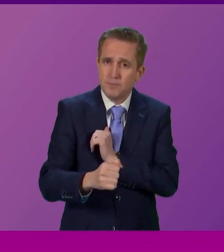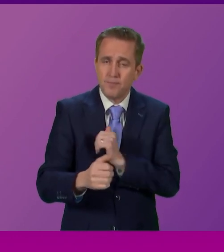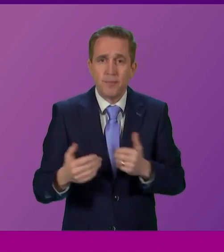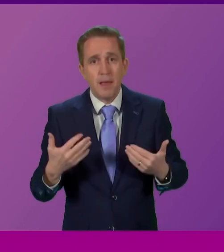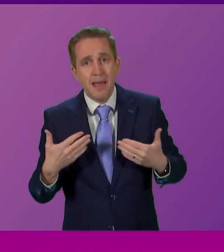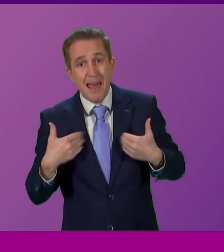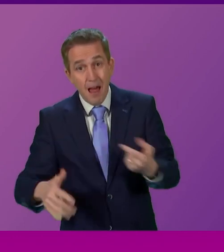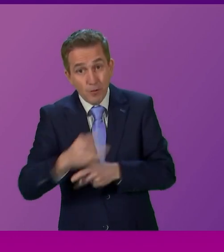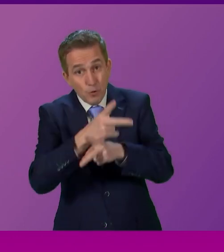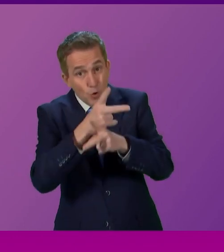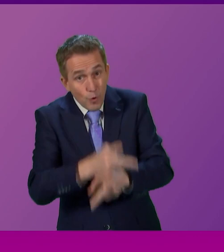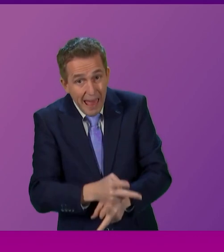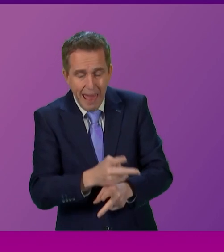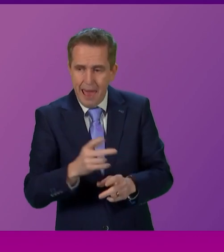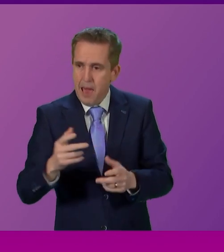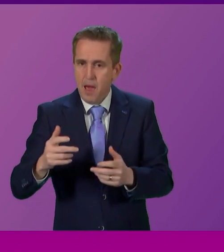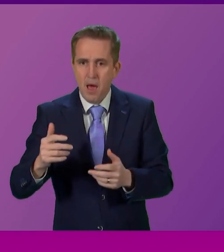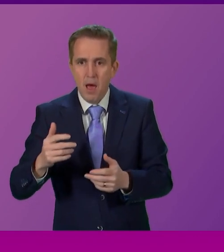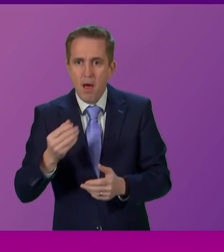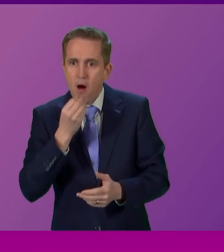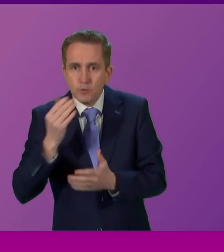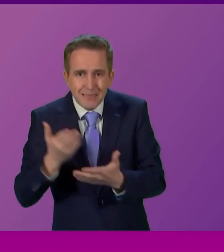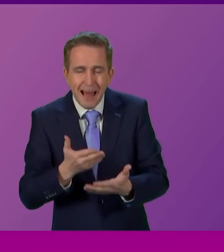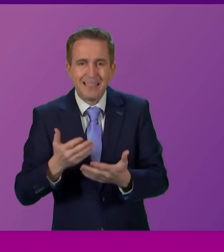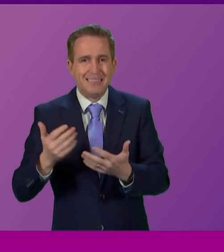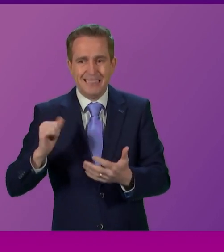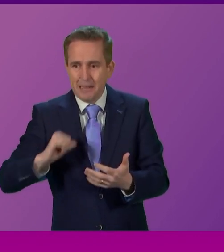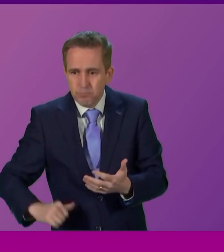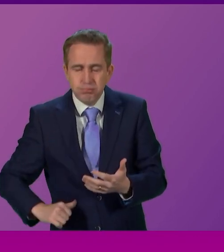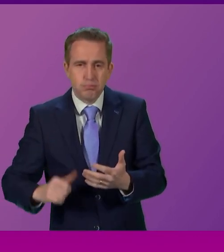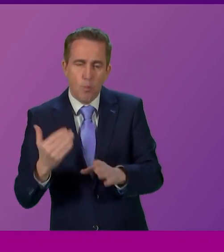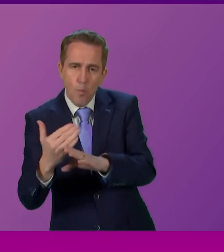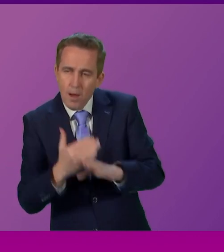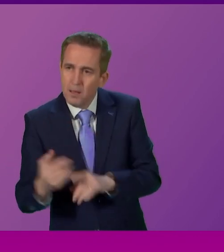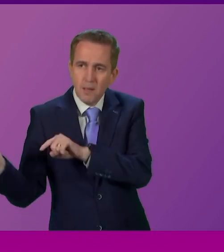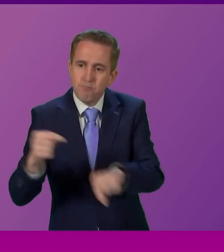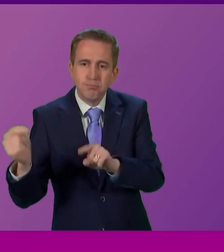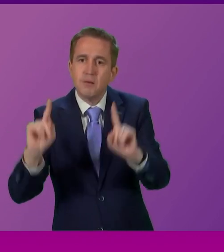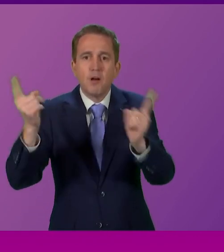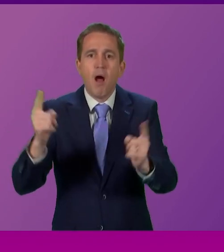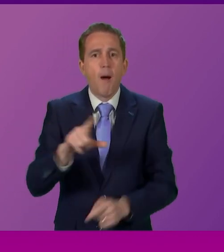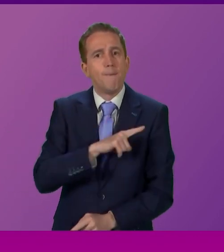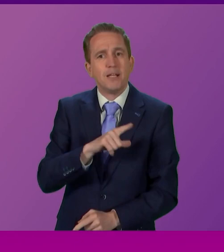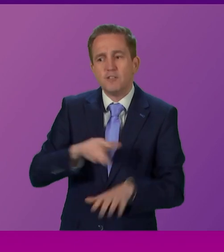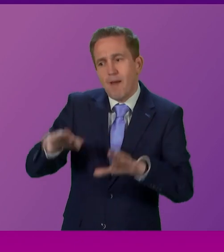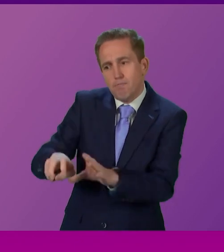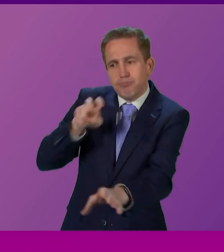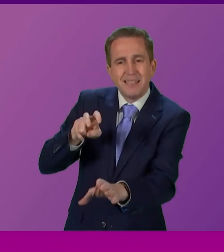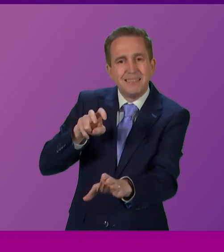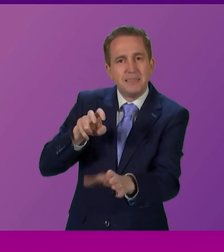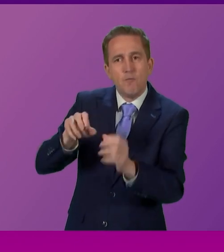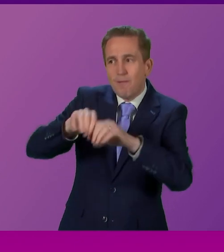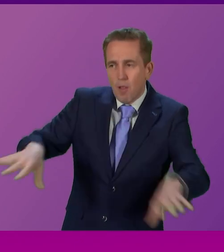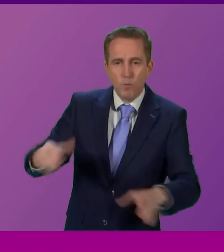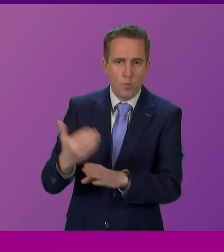health and social care, hospitality and agricultural workers who no longer feel welcome, thanks to a Brexit we didn't ask for and didn't